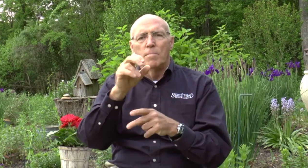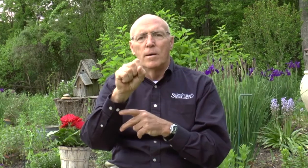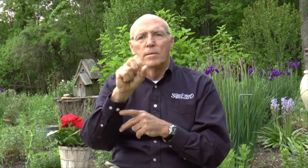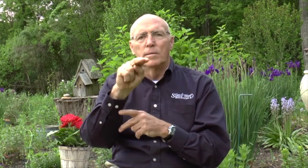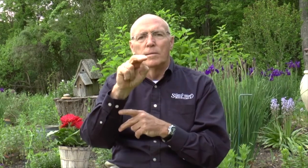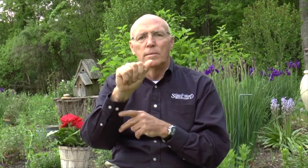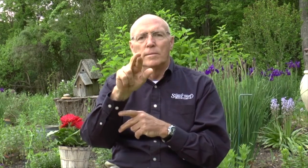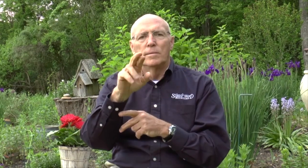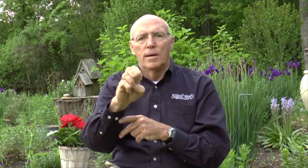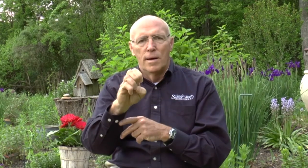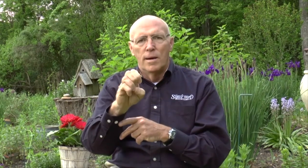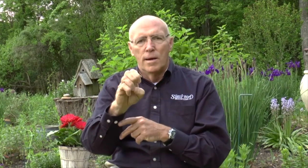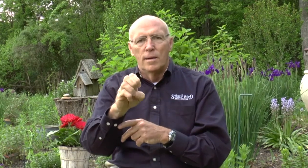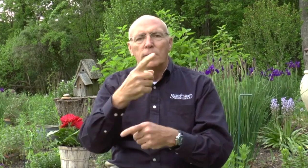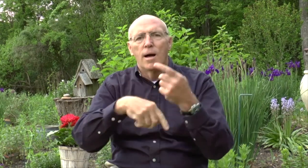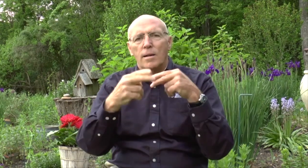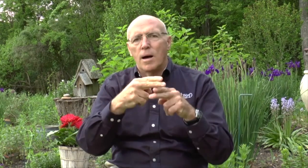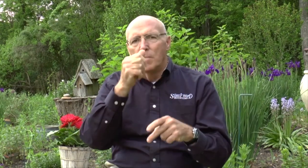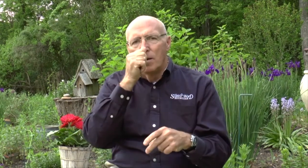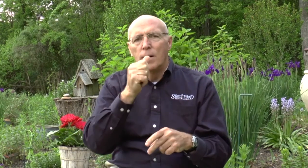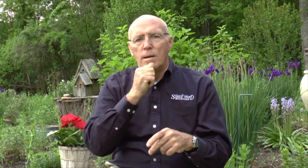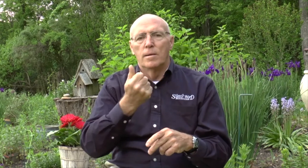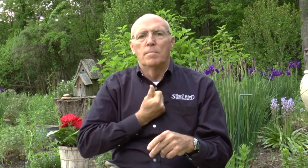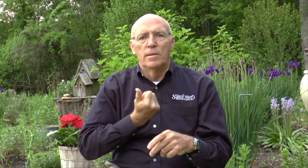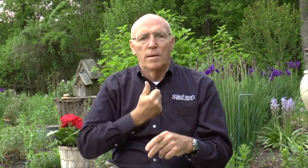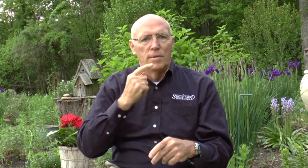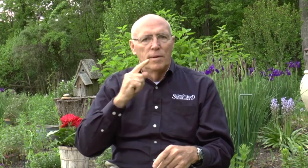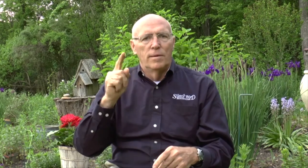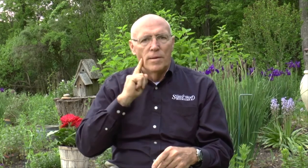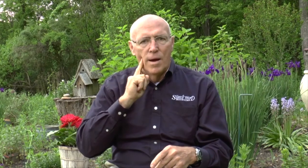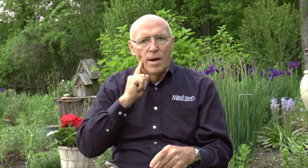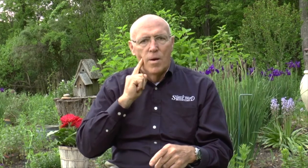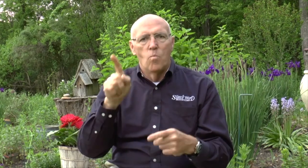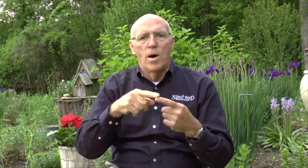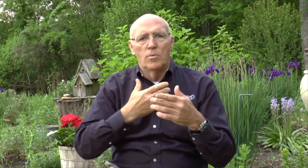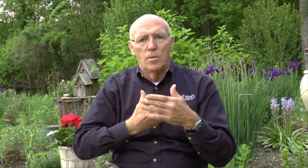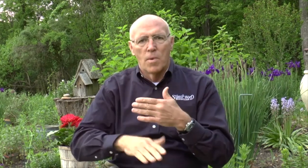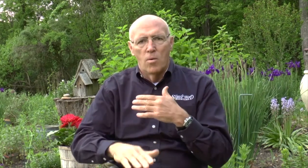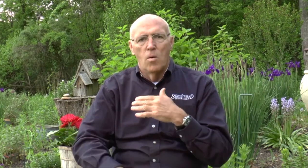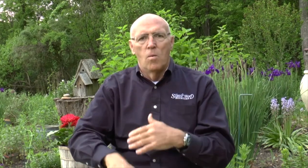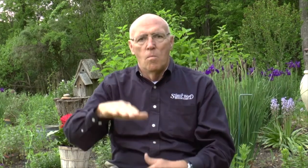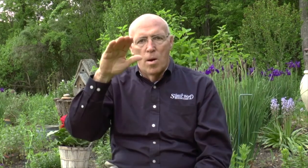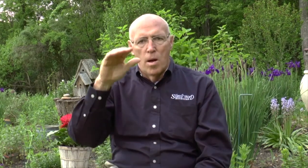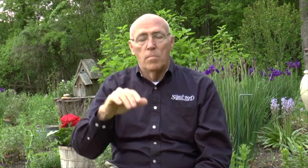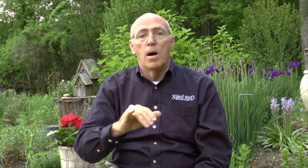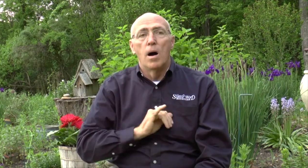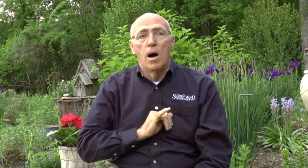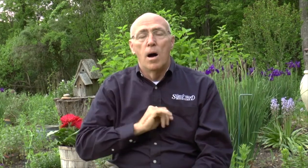My sign name, my last name is Snare. My sign name is Alan Snare. I am fully deaf myself. I was born